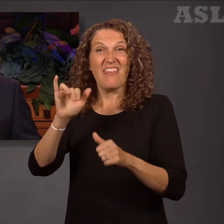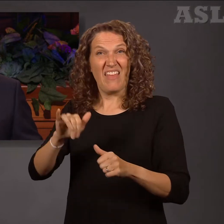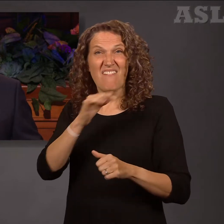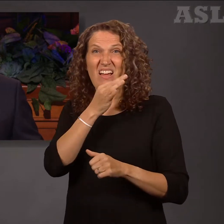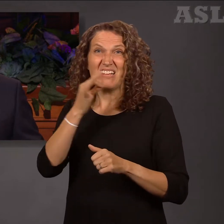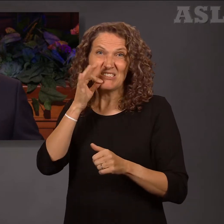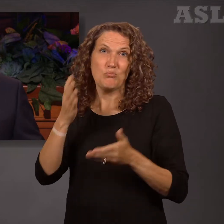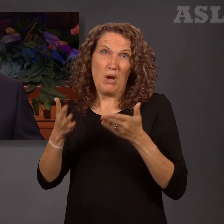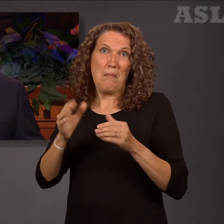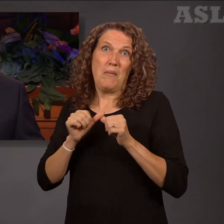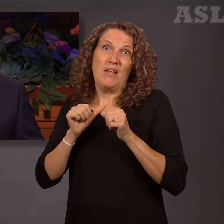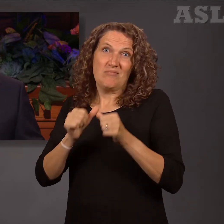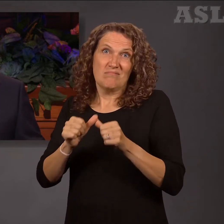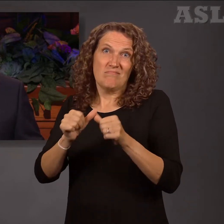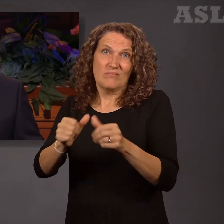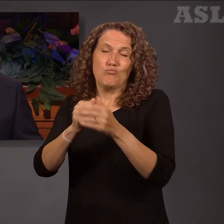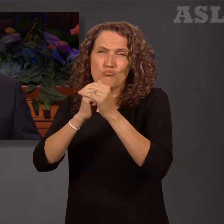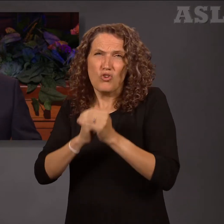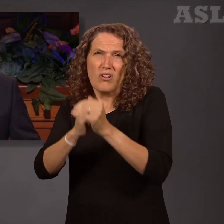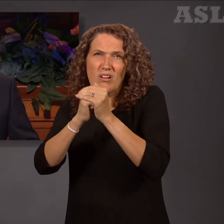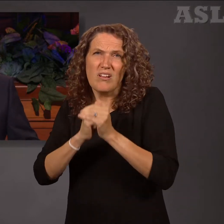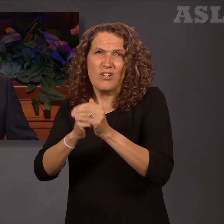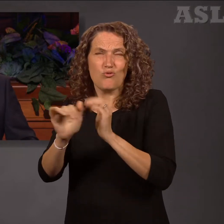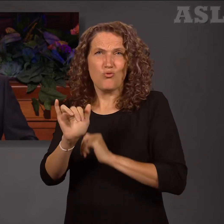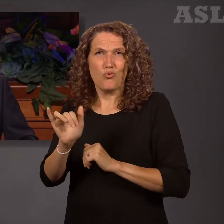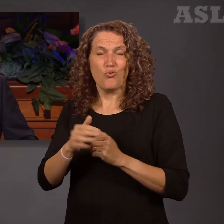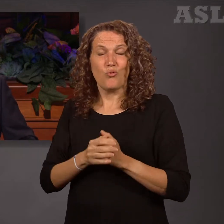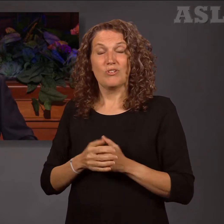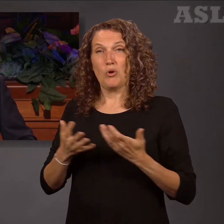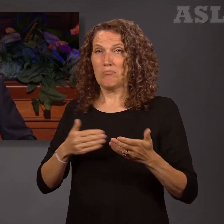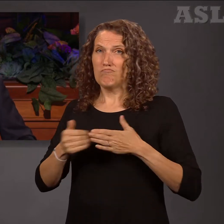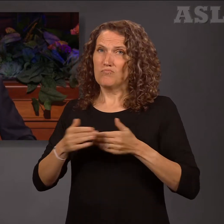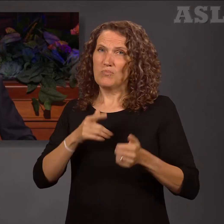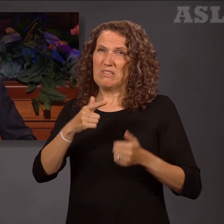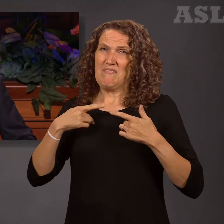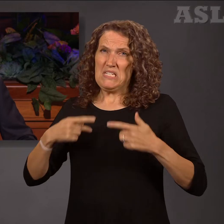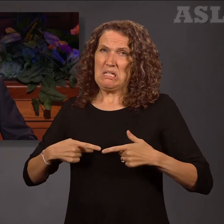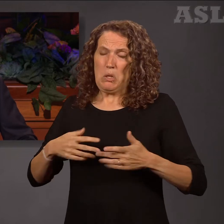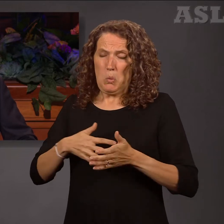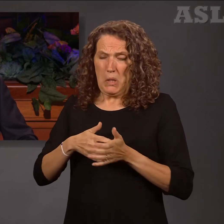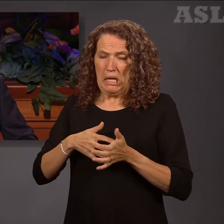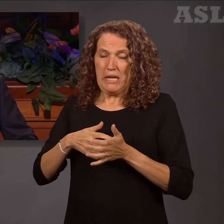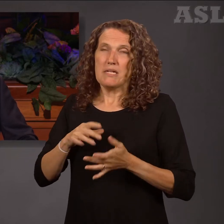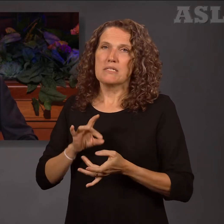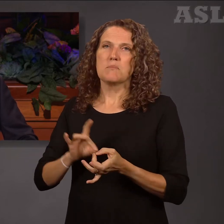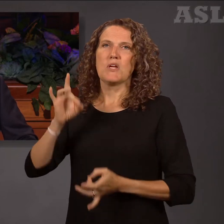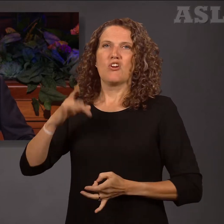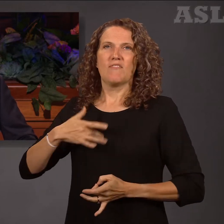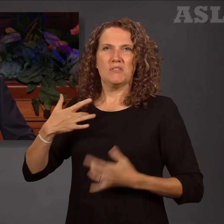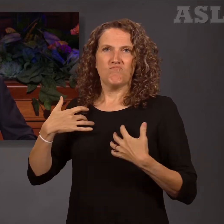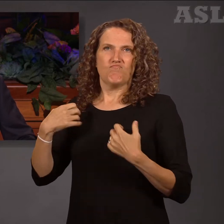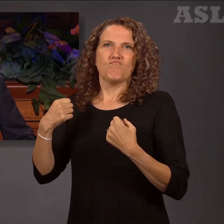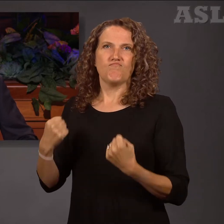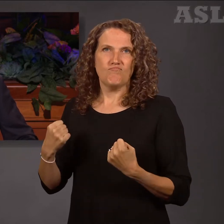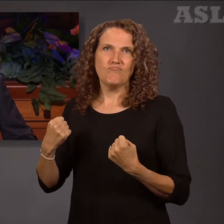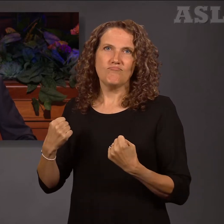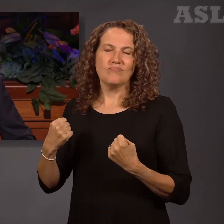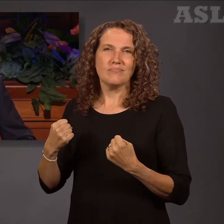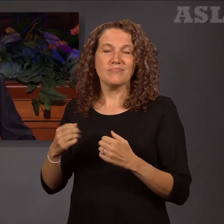So, although physically weak, His spirit was very strong. Even though, fortunately, we are not asked